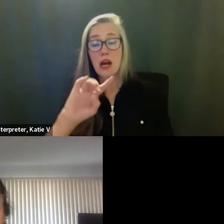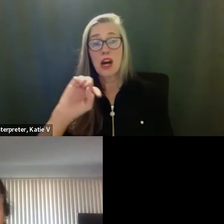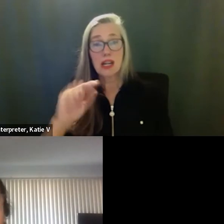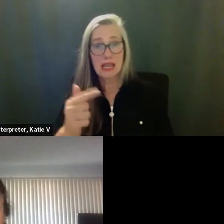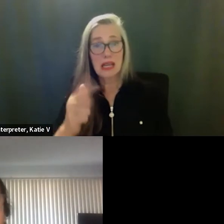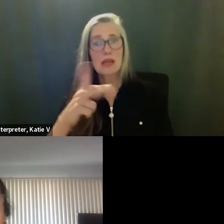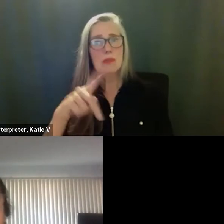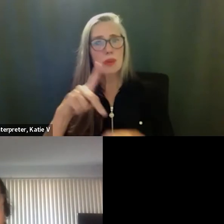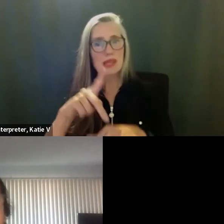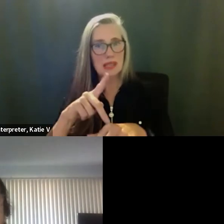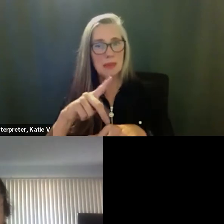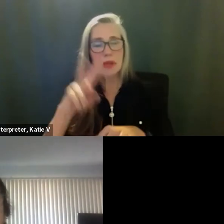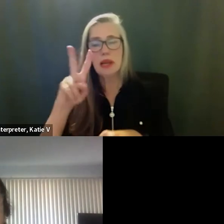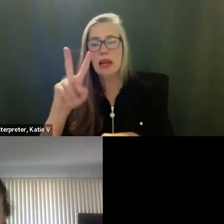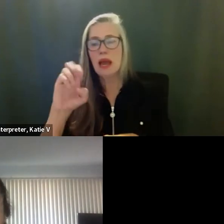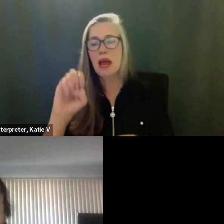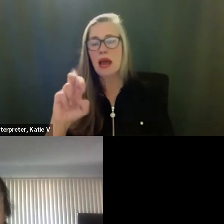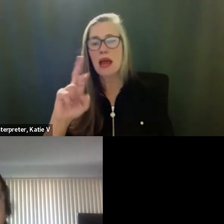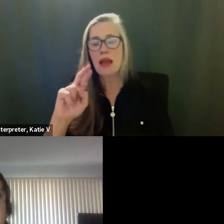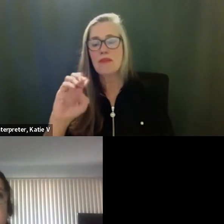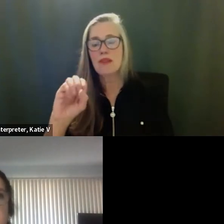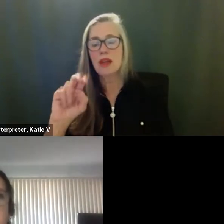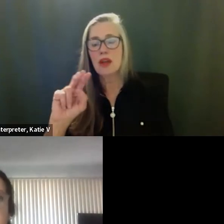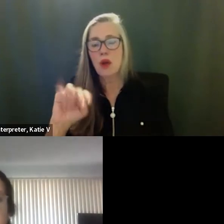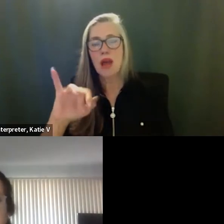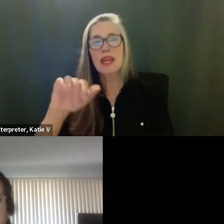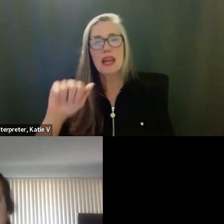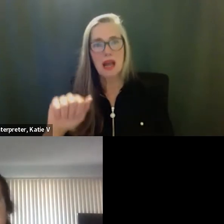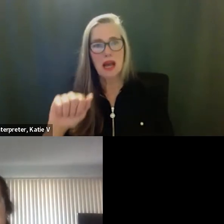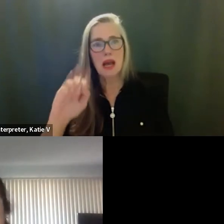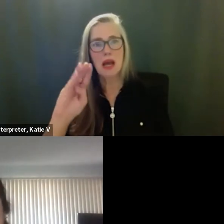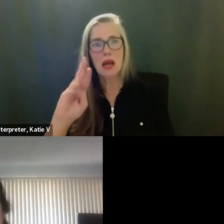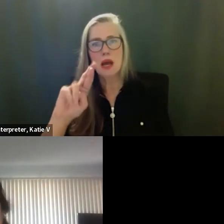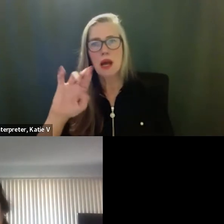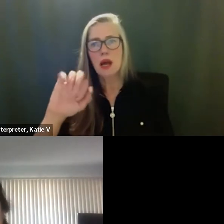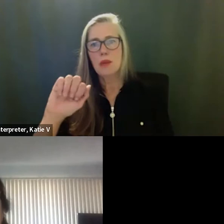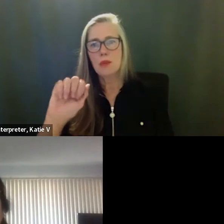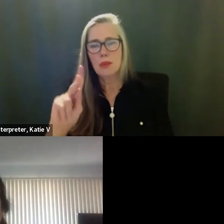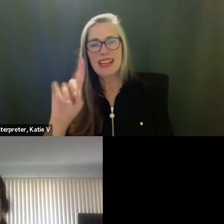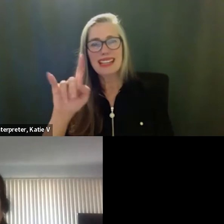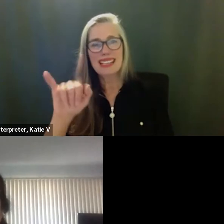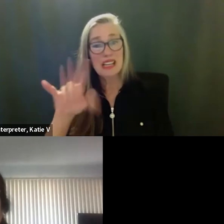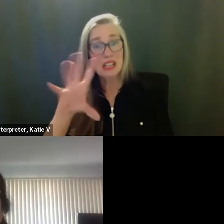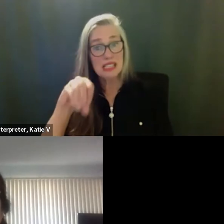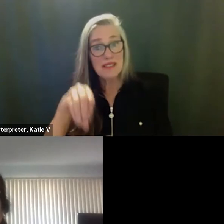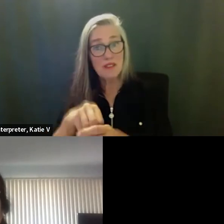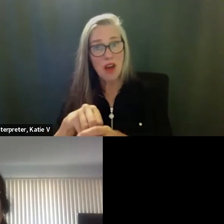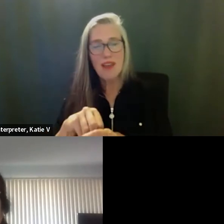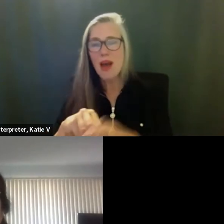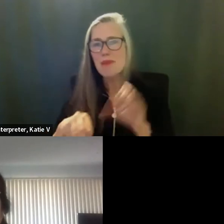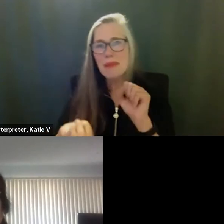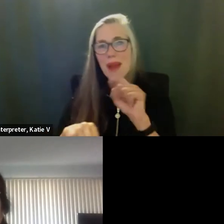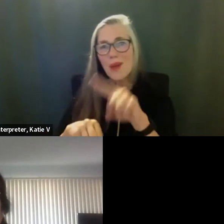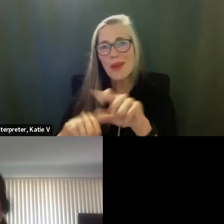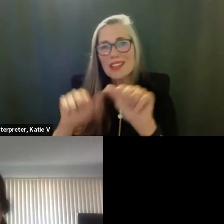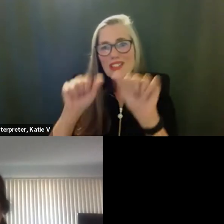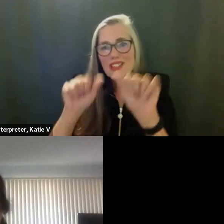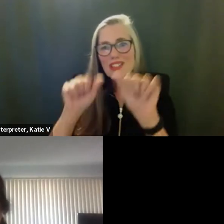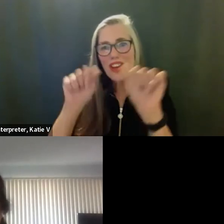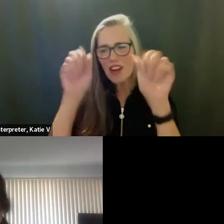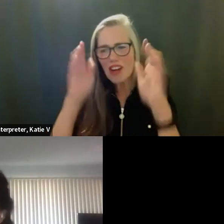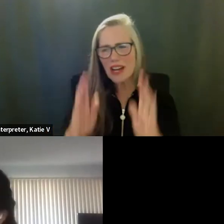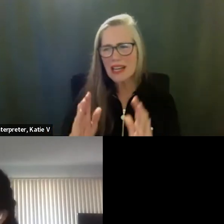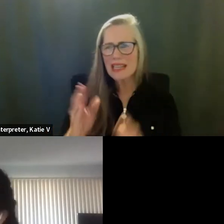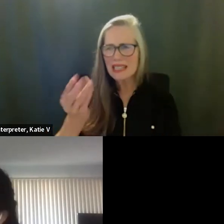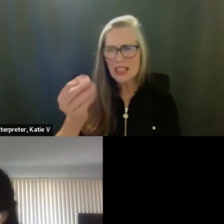involved in the process. Yes. So maybe this is more of a question for the architect. Can you give me a little bit of more insight